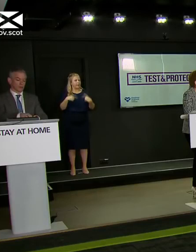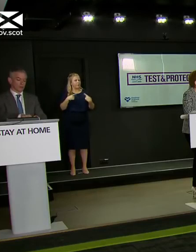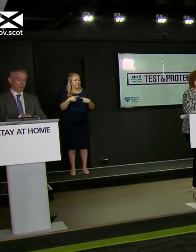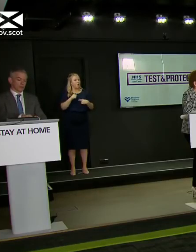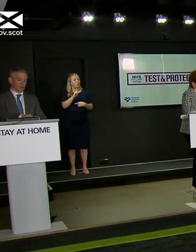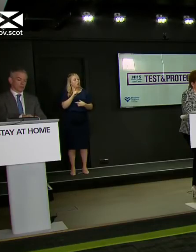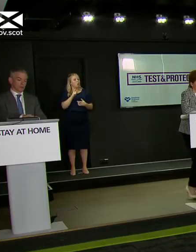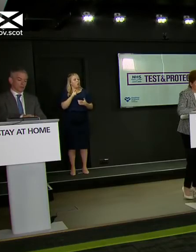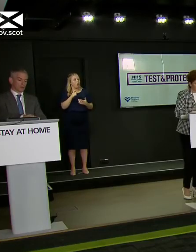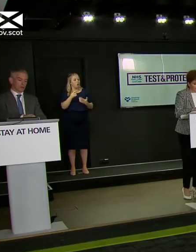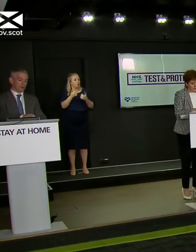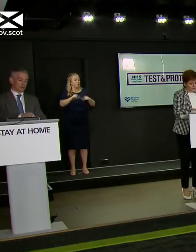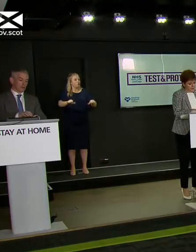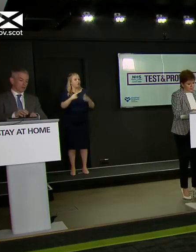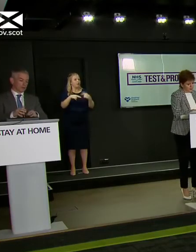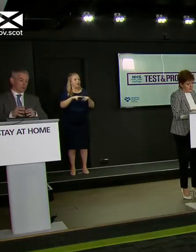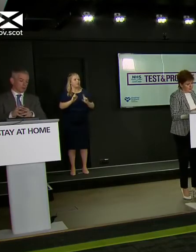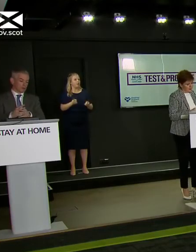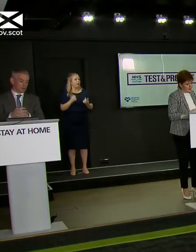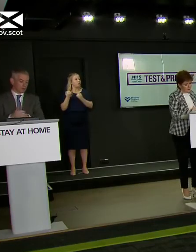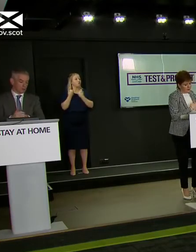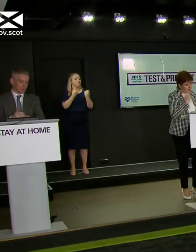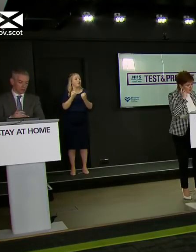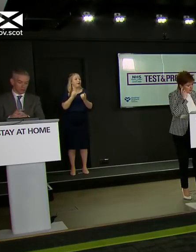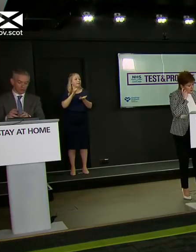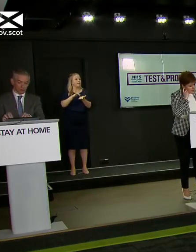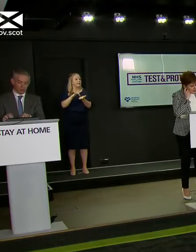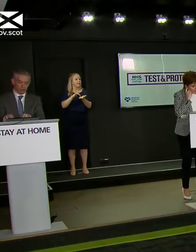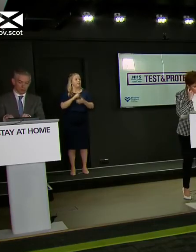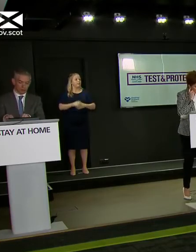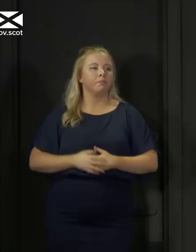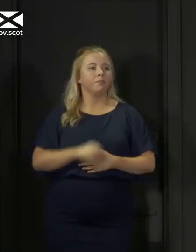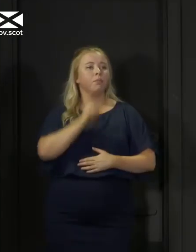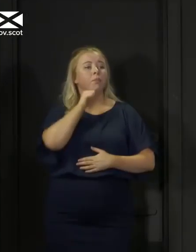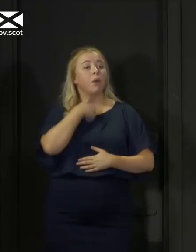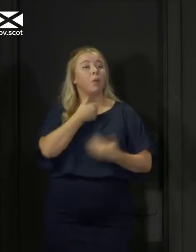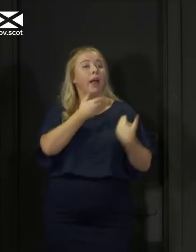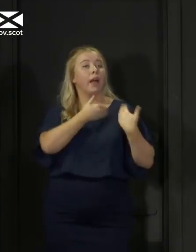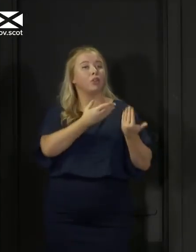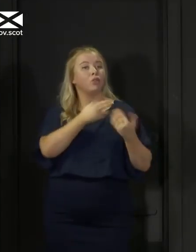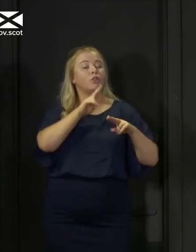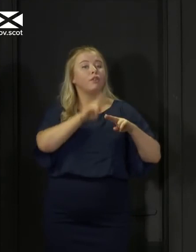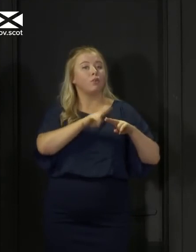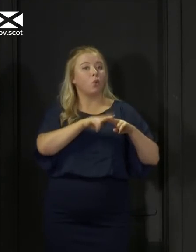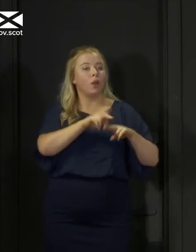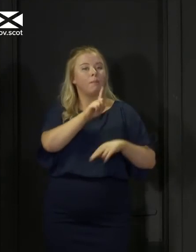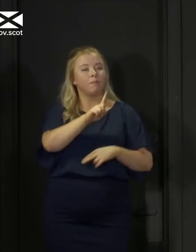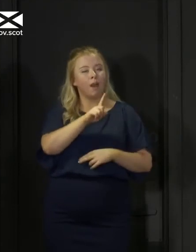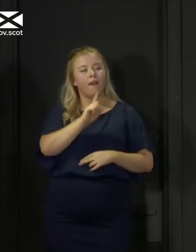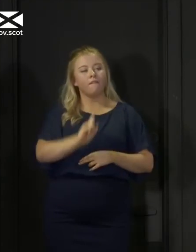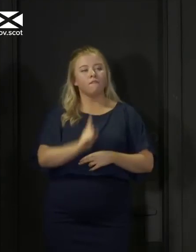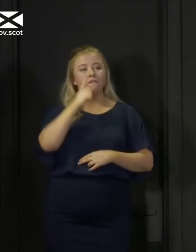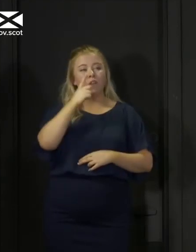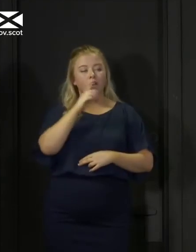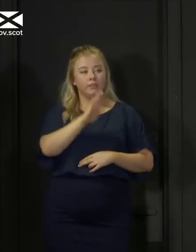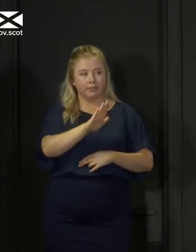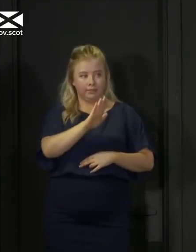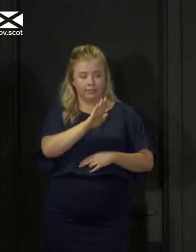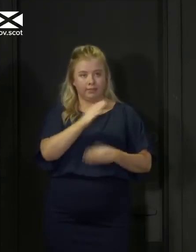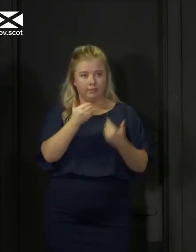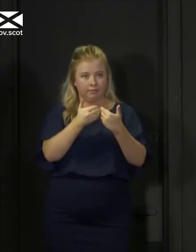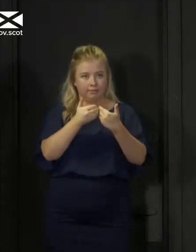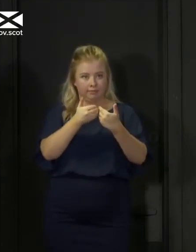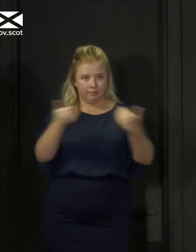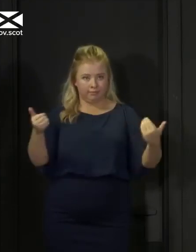solution for people that can't get to testing centres? I'll hand over to Fiona in a second, but can I firstly just draw a distinction,